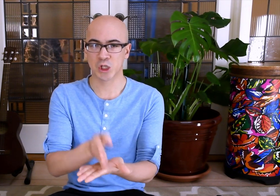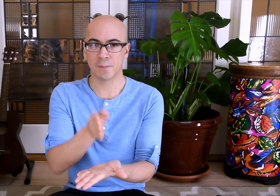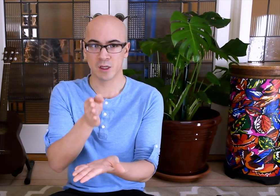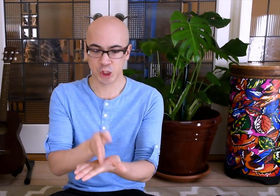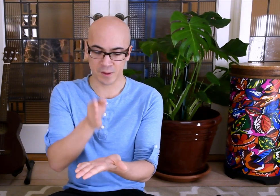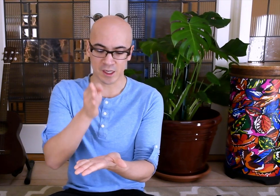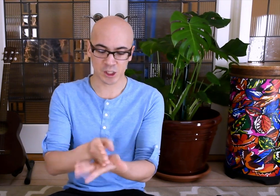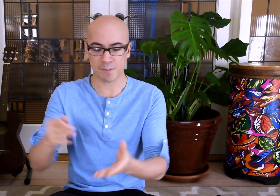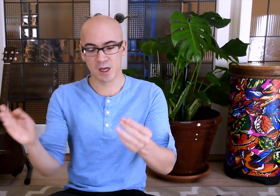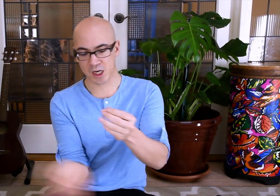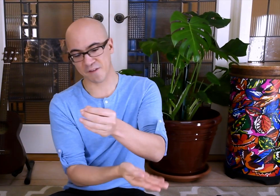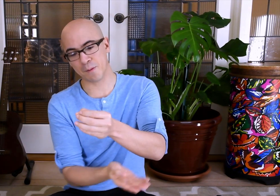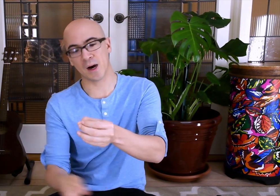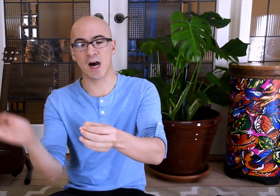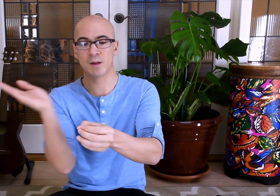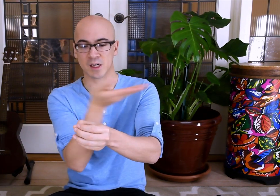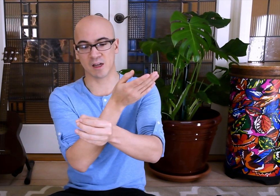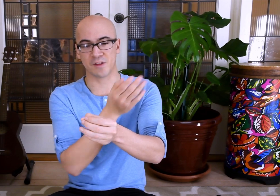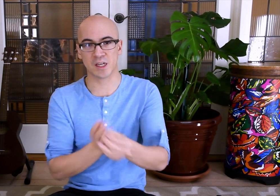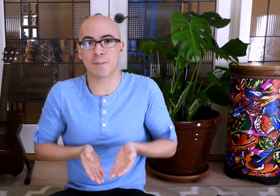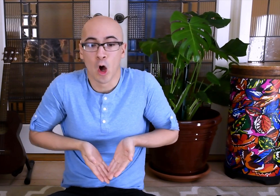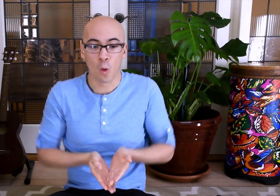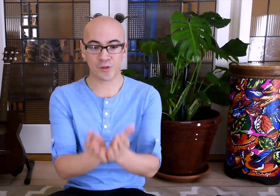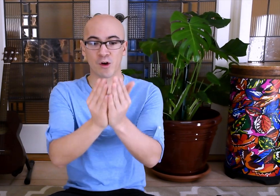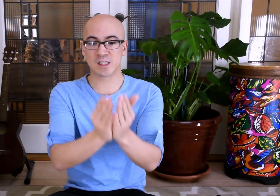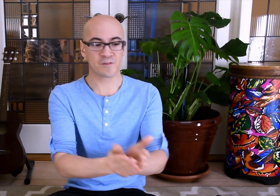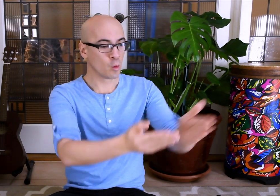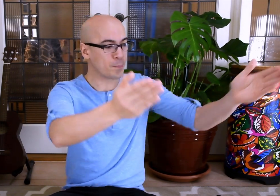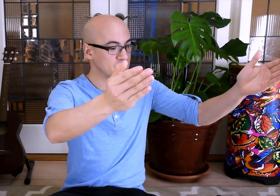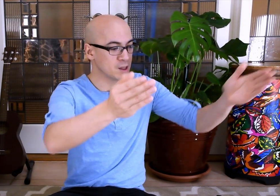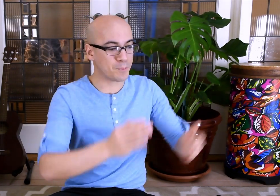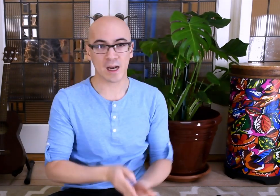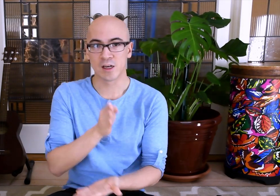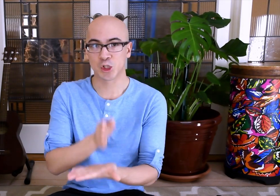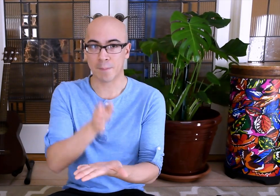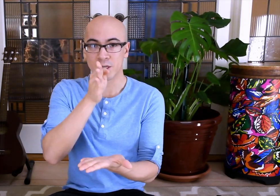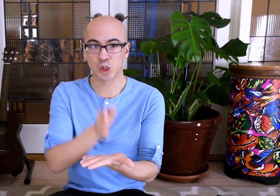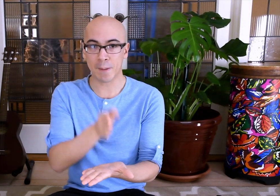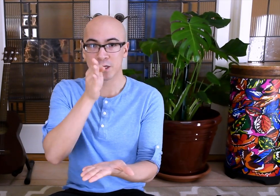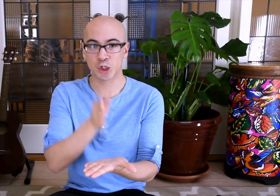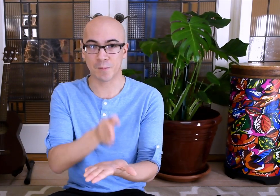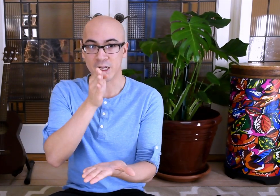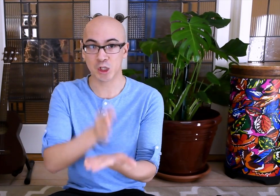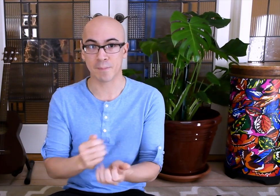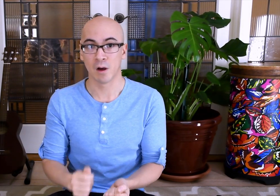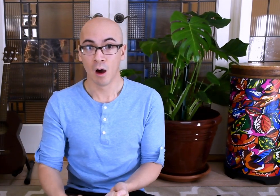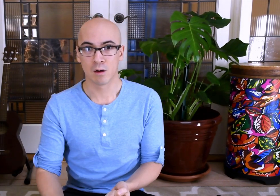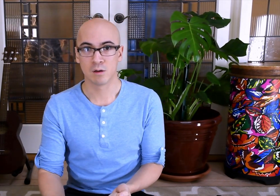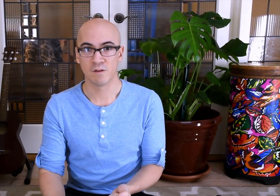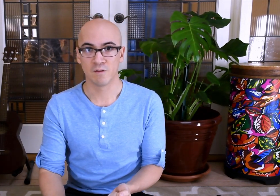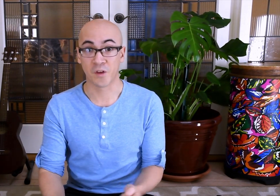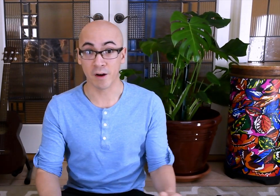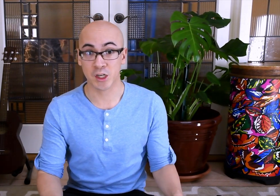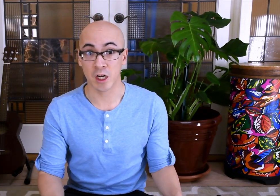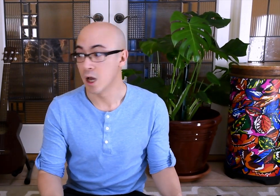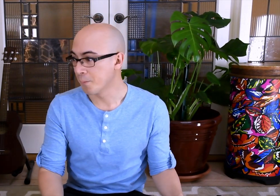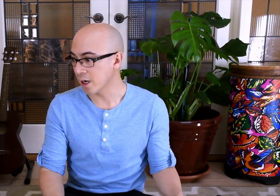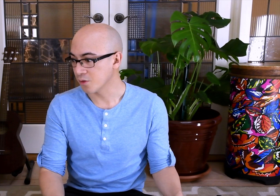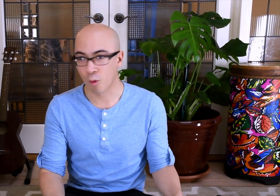chop, shippity chop. Cut off the bottom, cut off the top. What there is left, we'll put in the pot. Chop, chop, shippity chop. Very good. But more